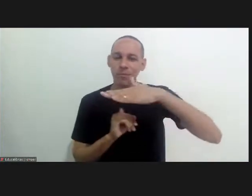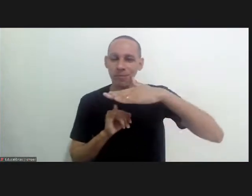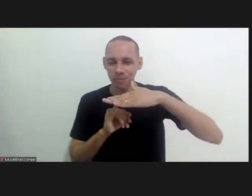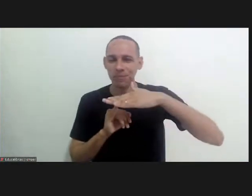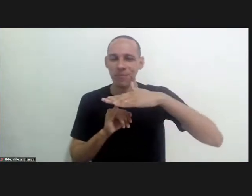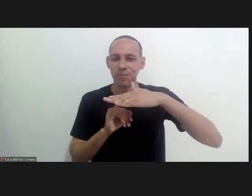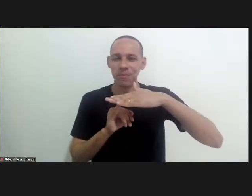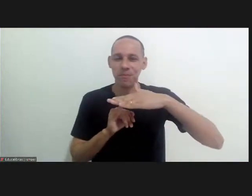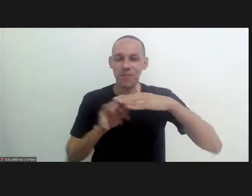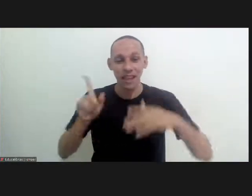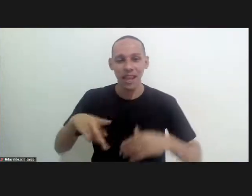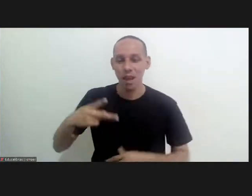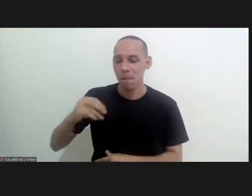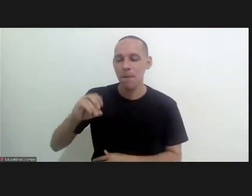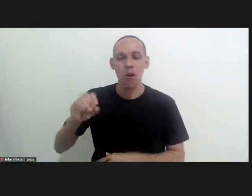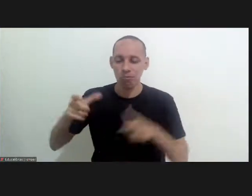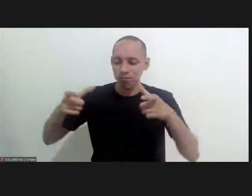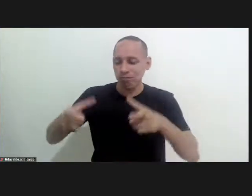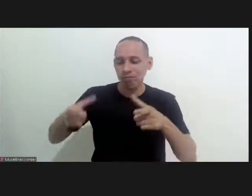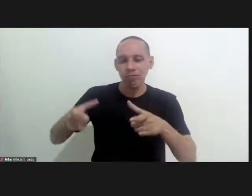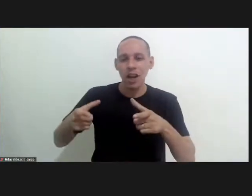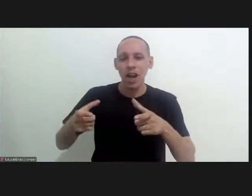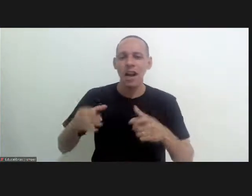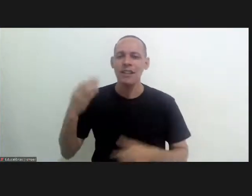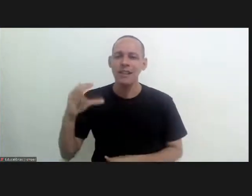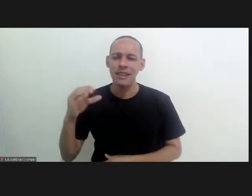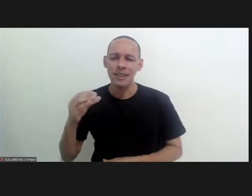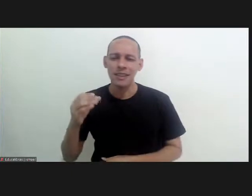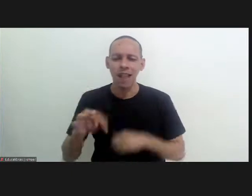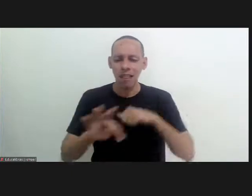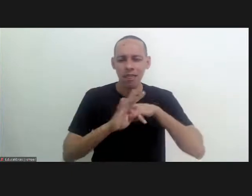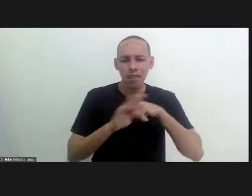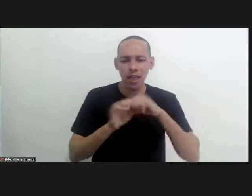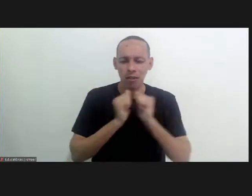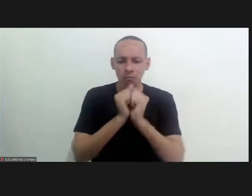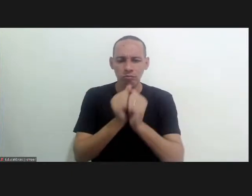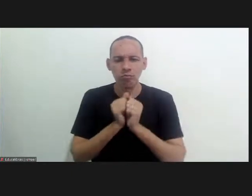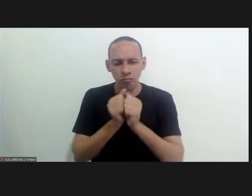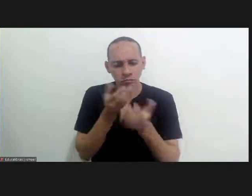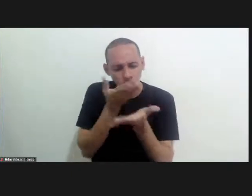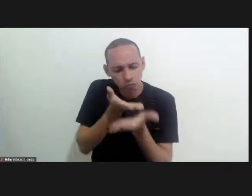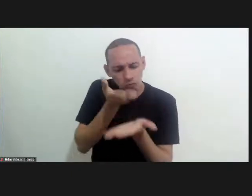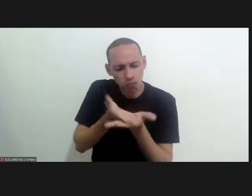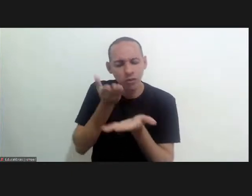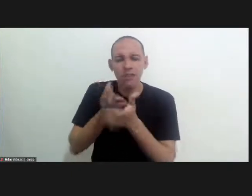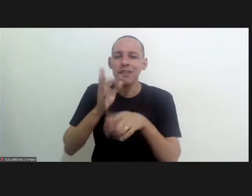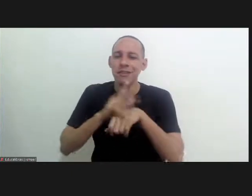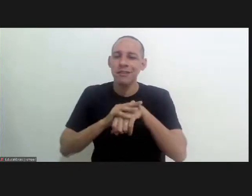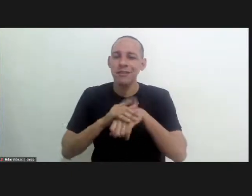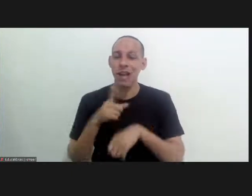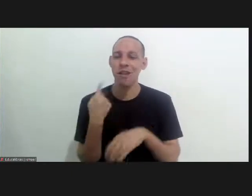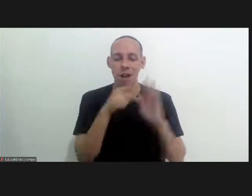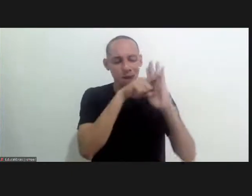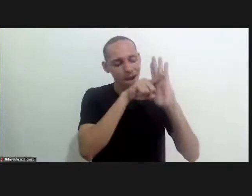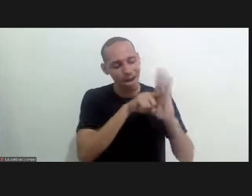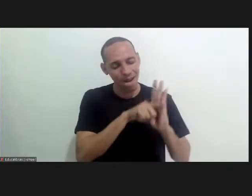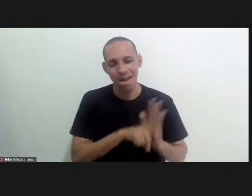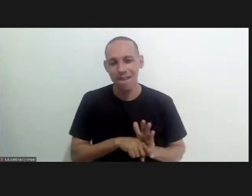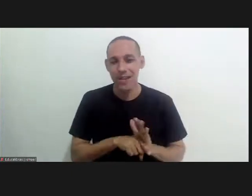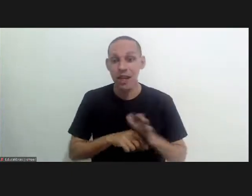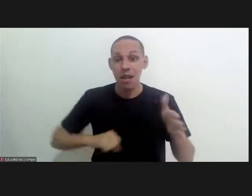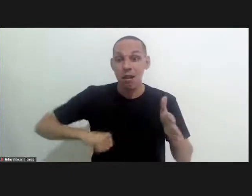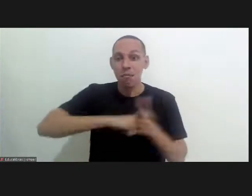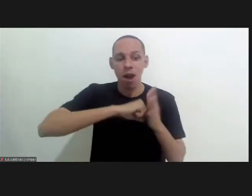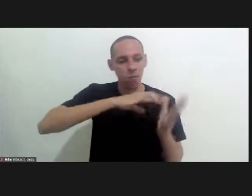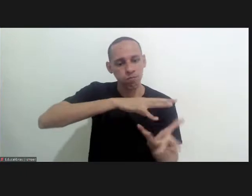of the Institute as a cluster of scientists dedicated to the study of this disease. Our research has